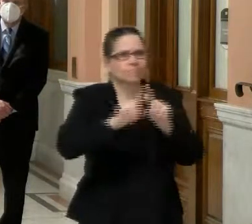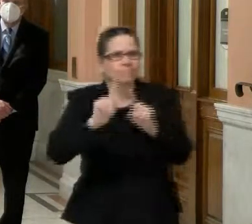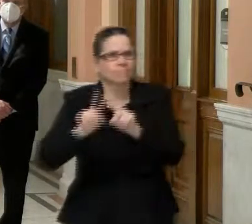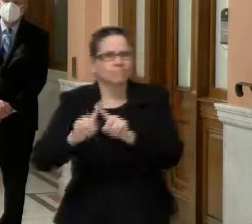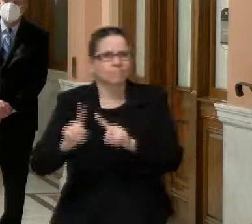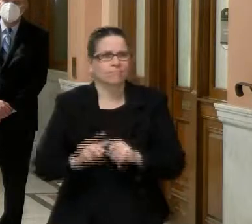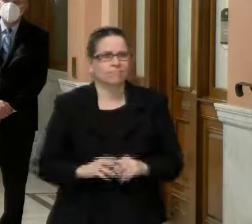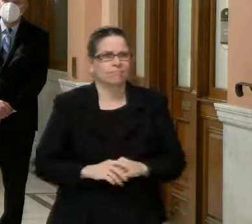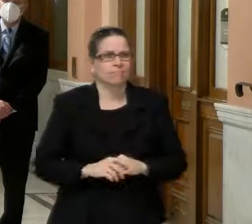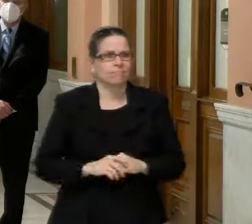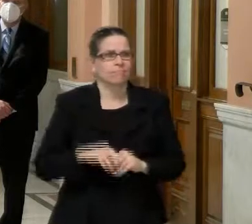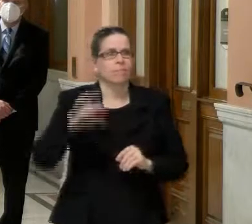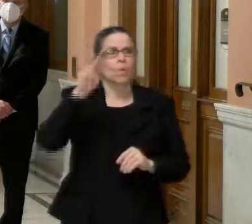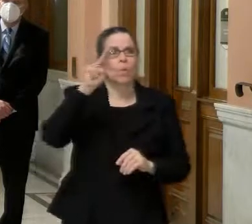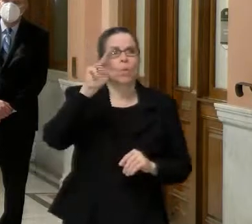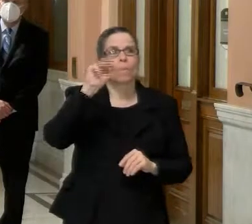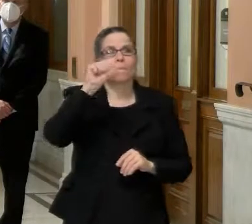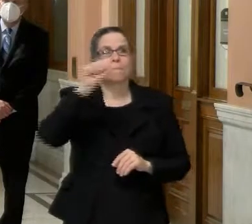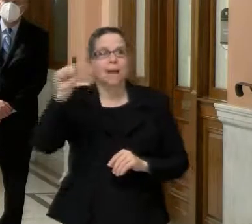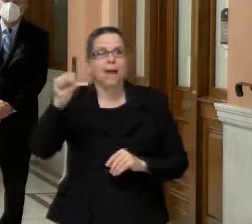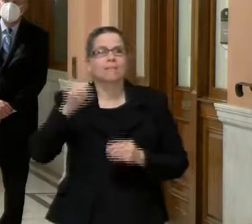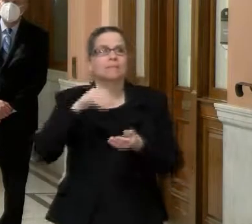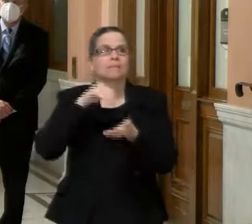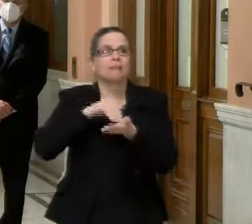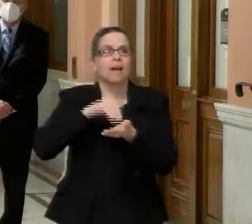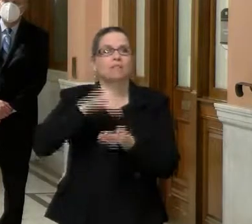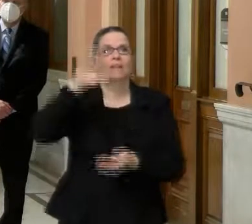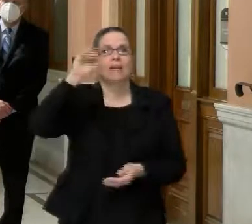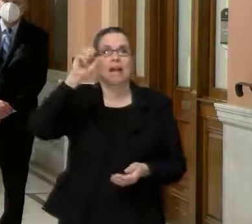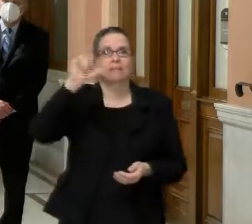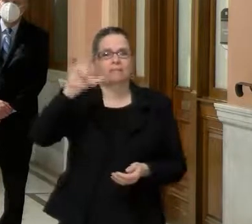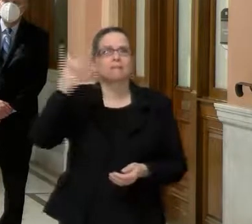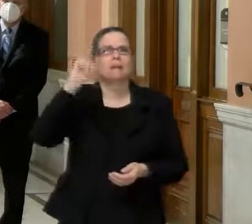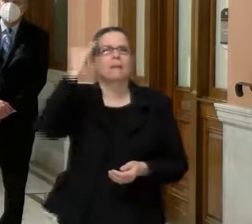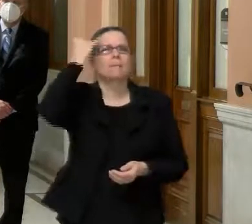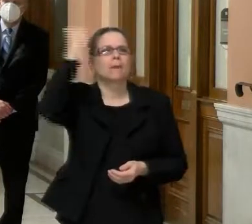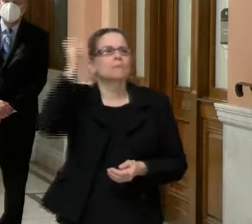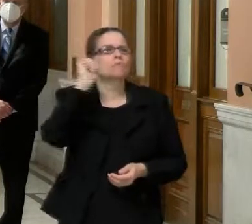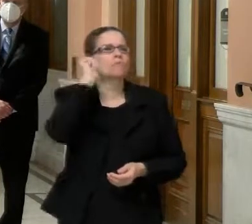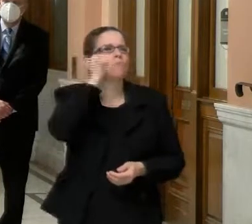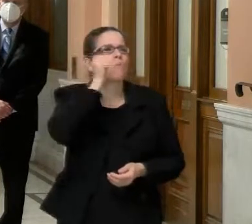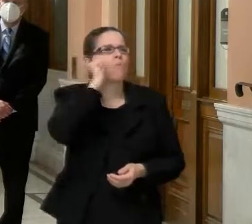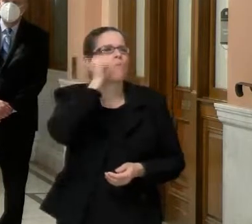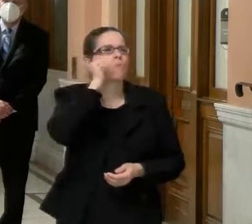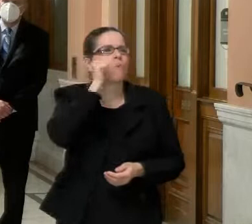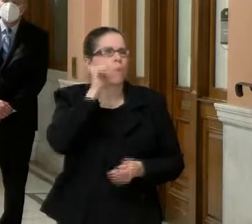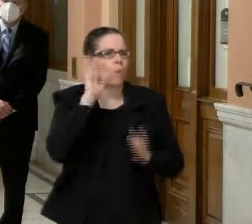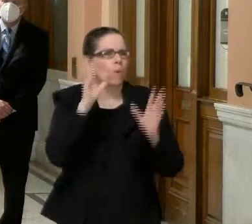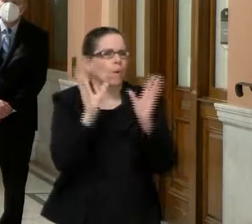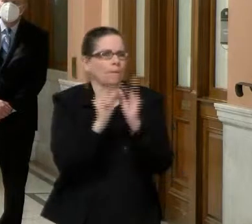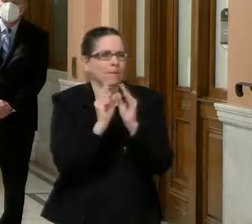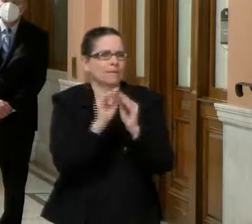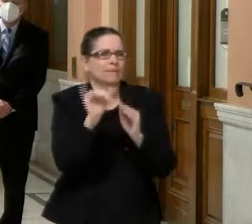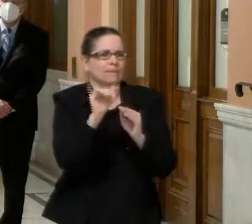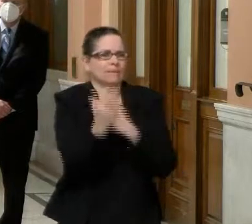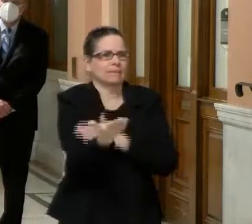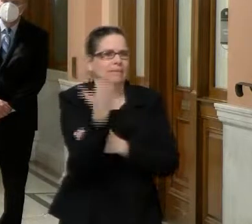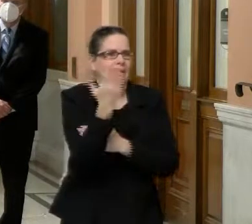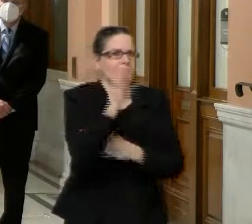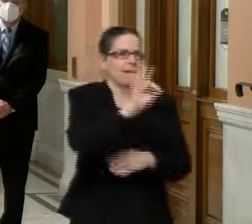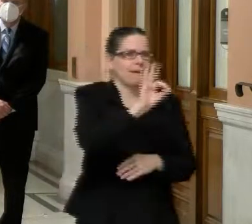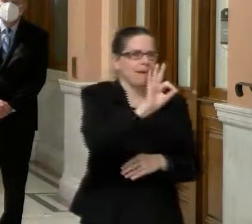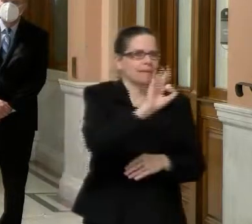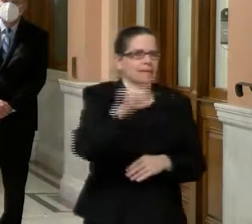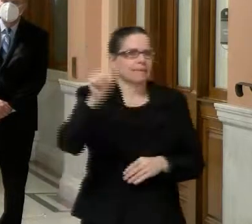be doing a similar town hall meeting tomorrow, uh, from 9 a.m. till 10 a.m. with La Mega, a radio,